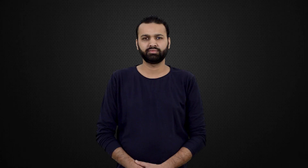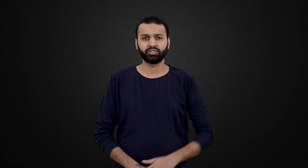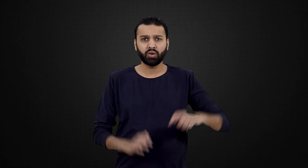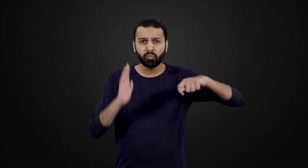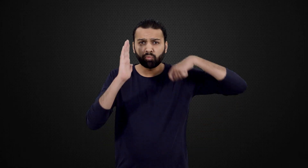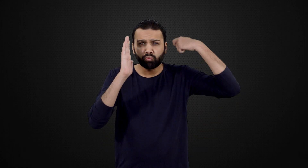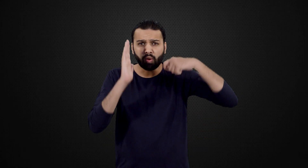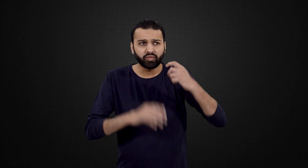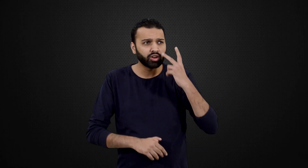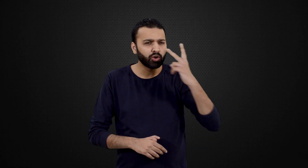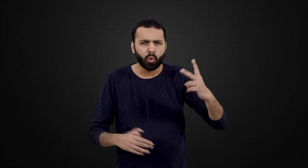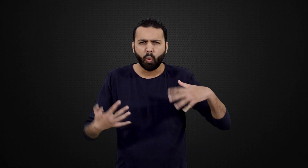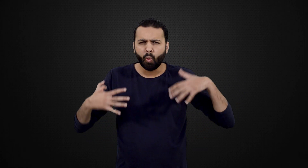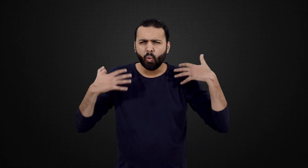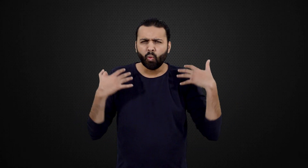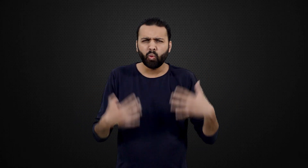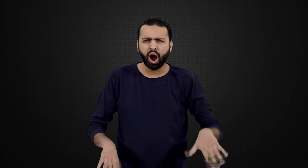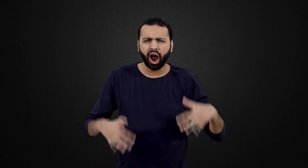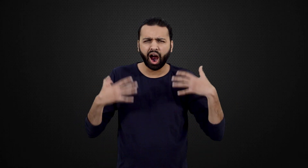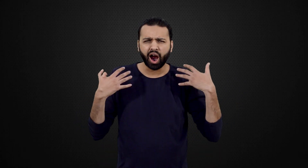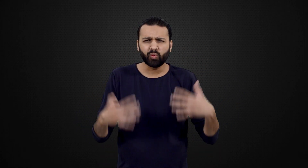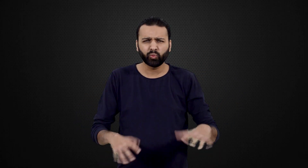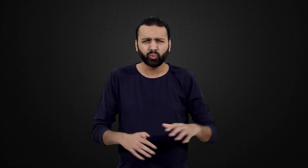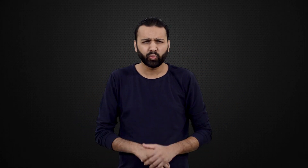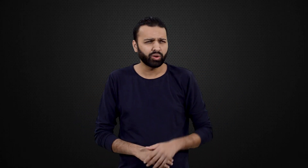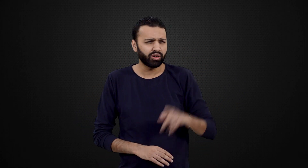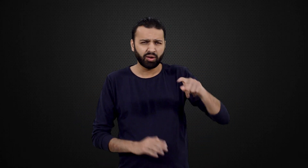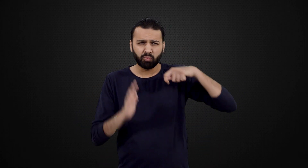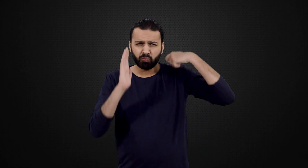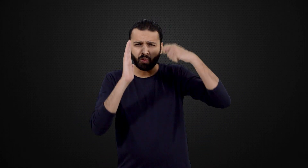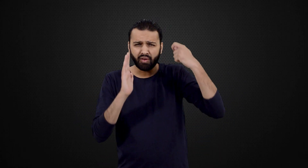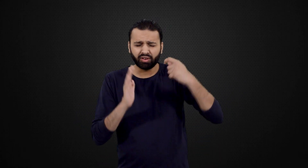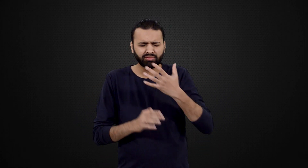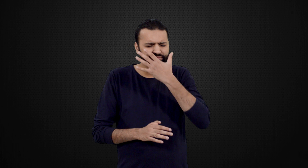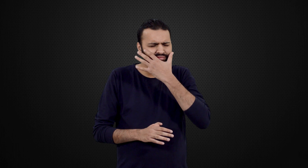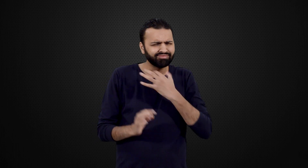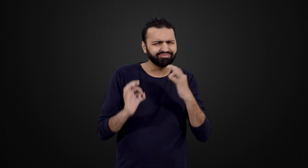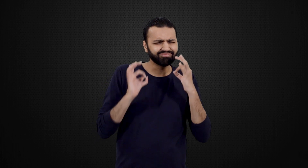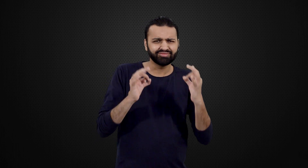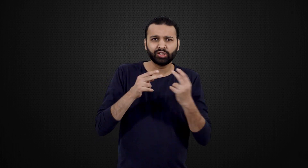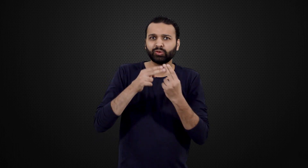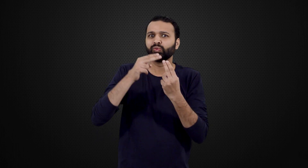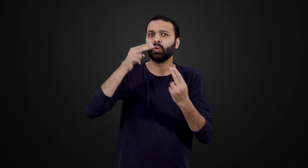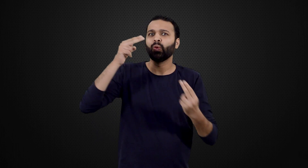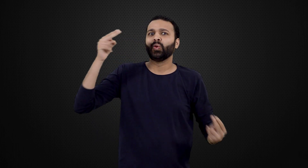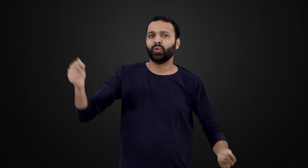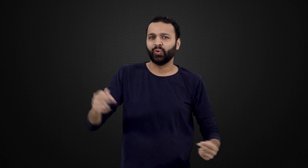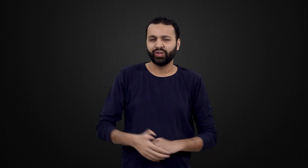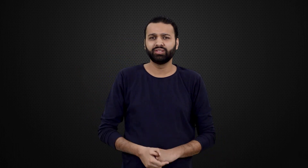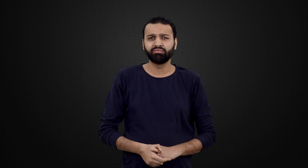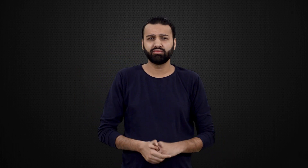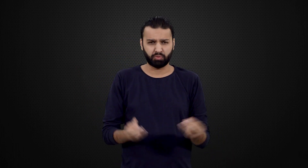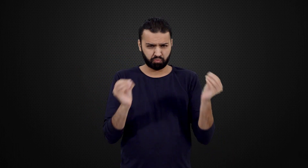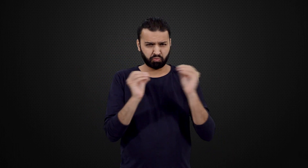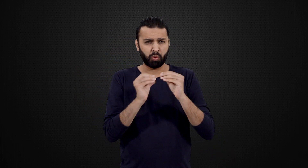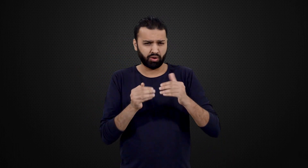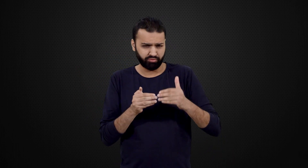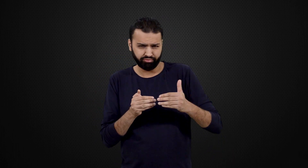did you watch the video wow such a wonderful and beautiful video we have many more